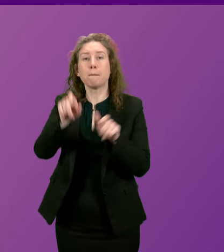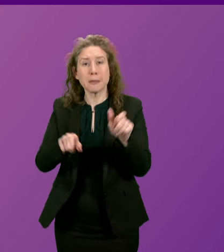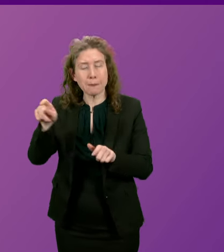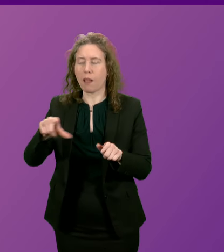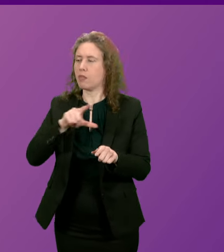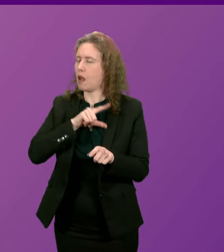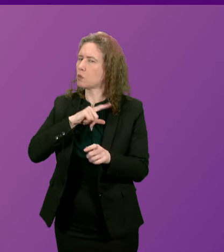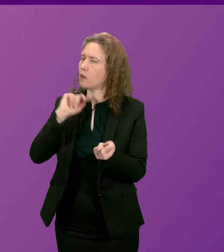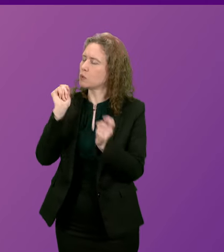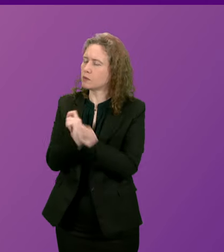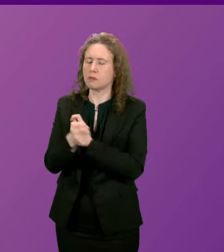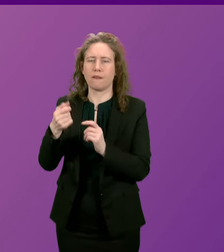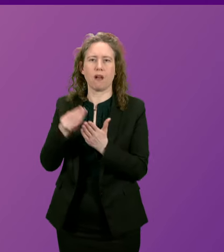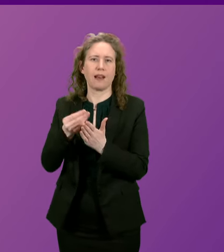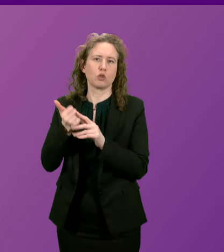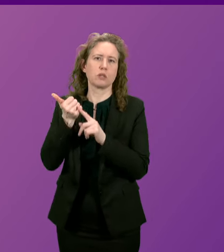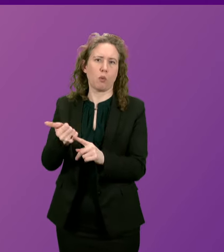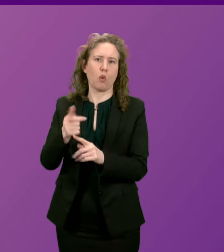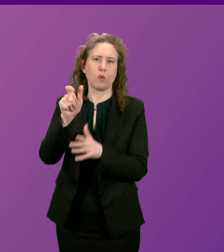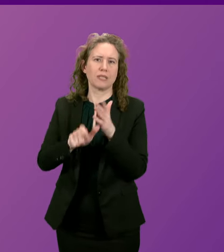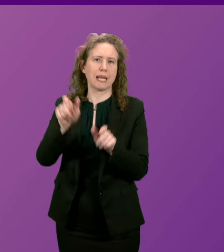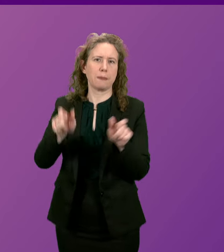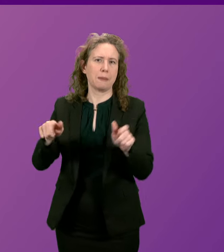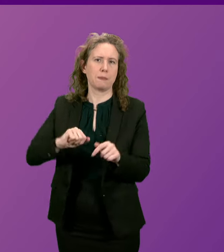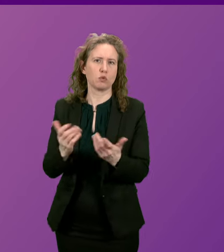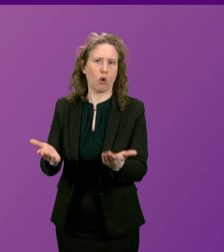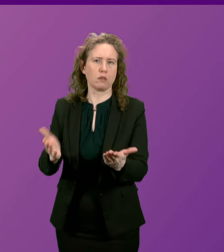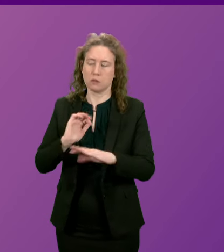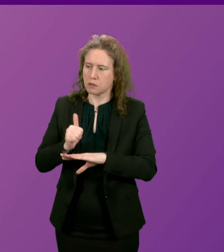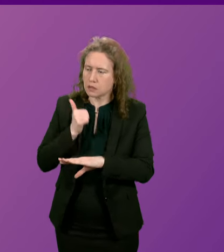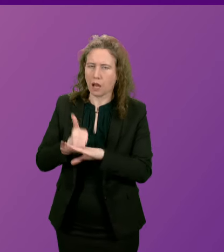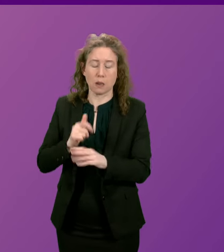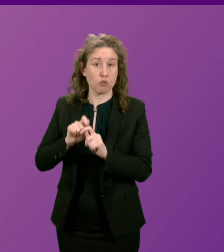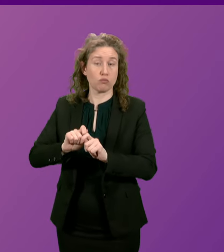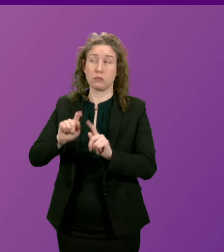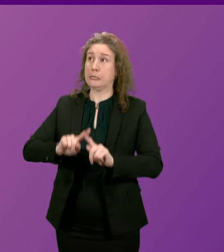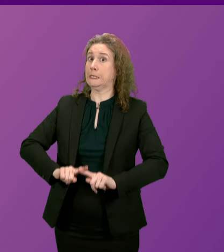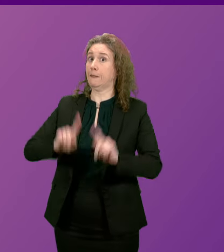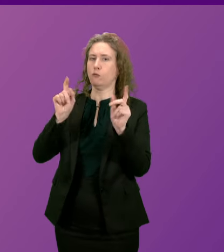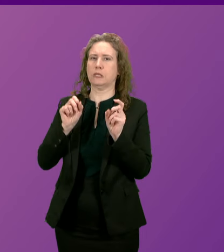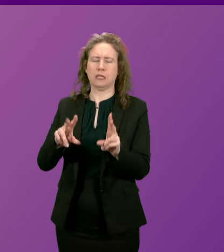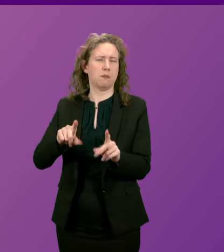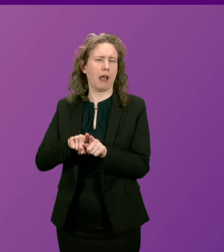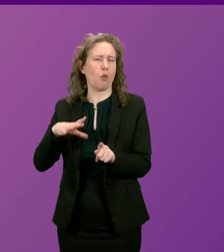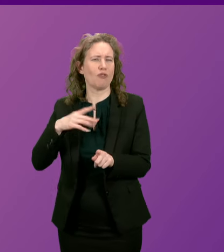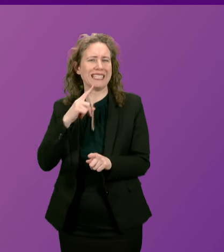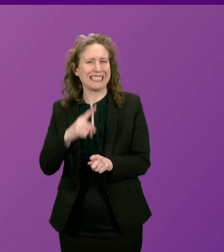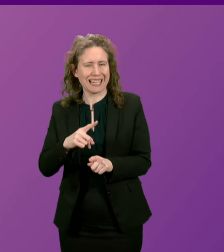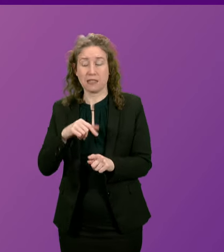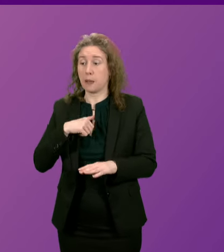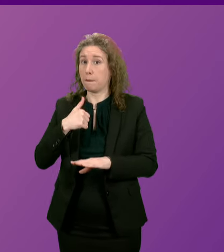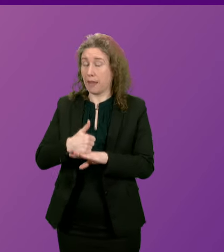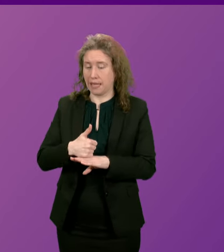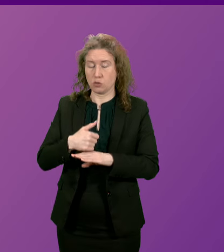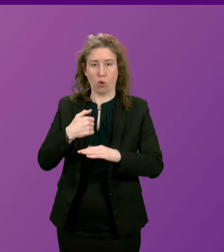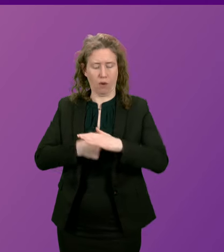have transformed financial support for disabled people in scotland establishing a very radically different system as i've already said based on the